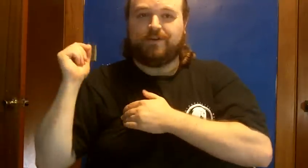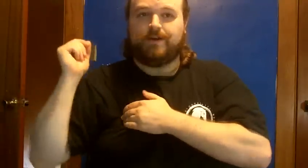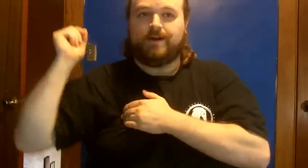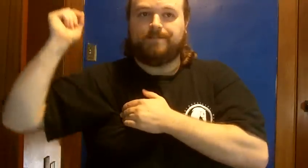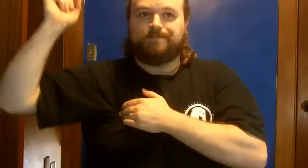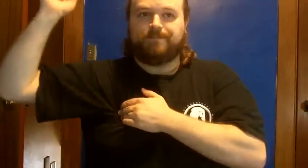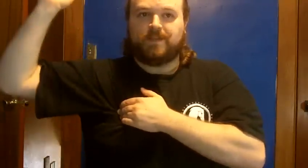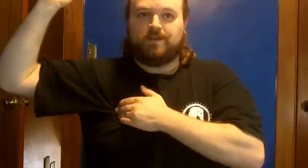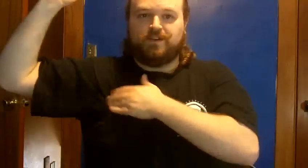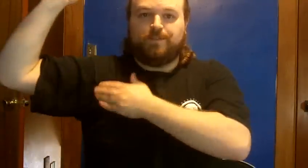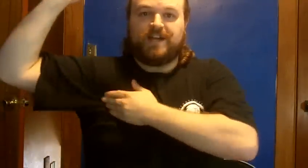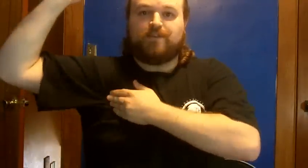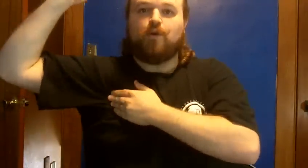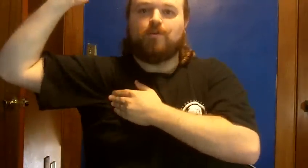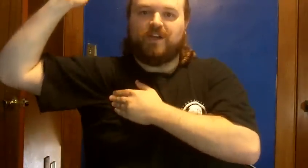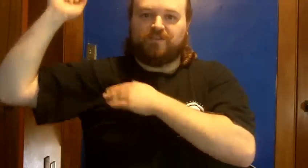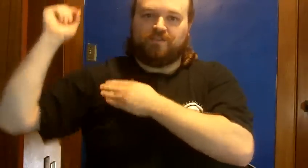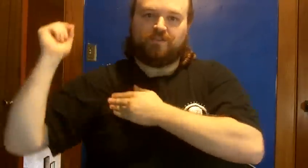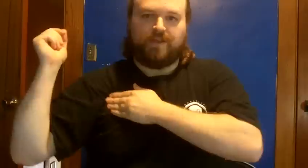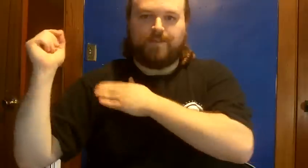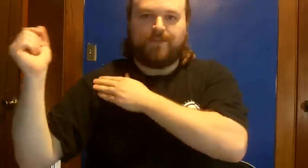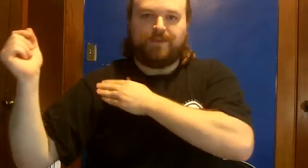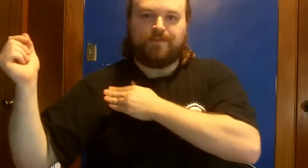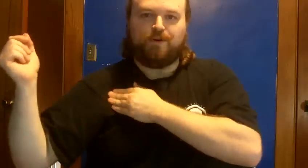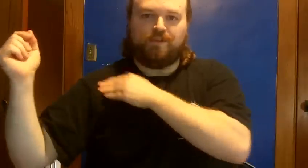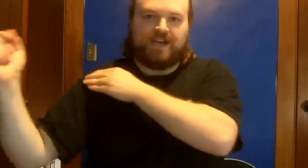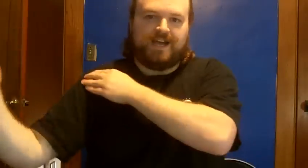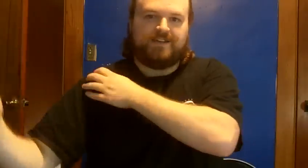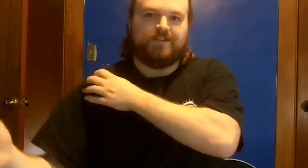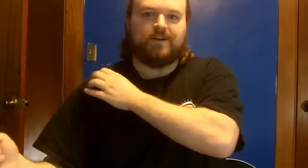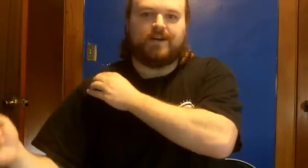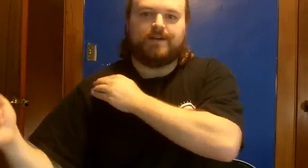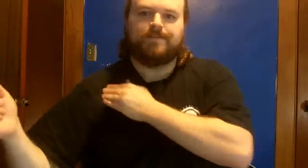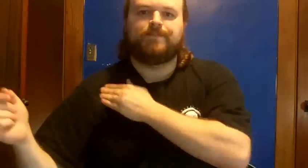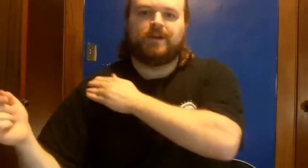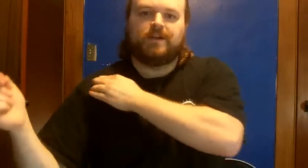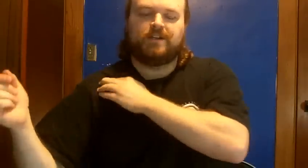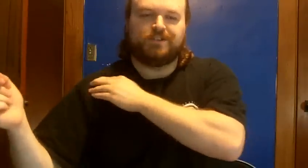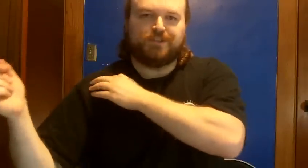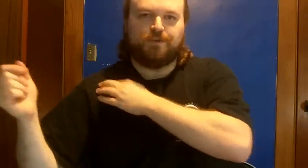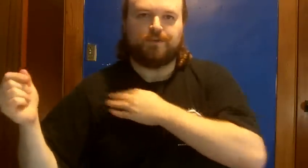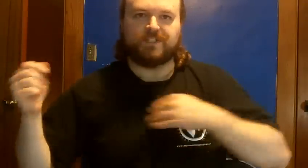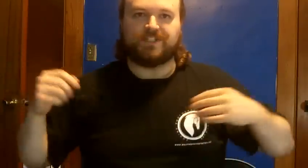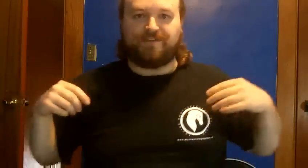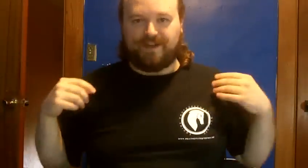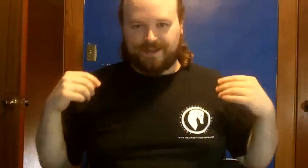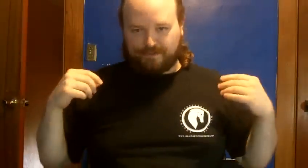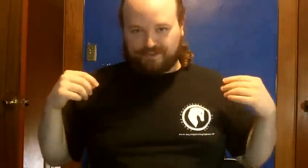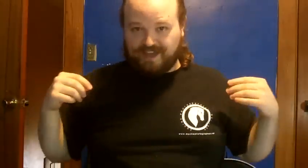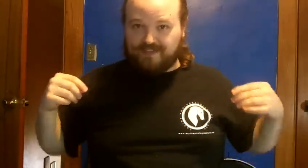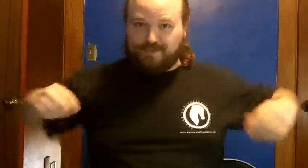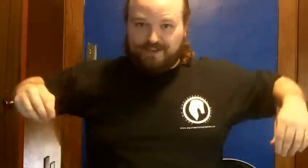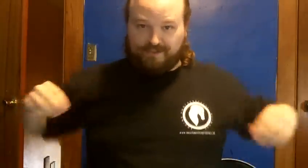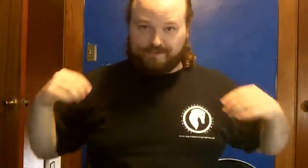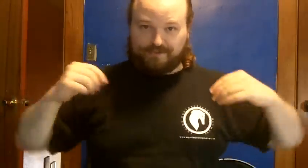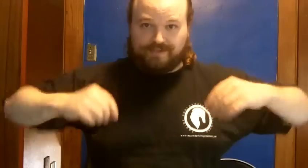your um your pectoral muscles it might be pulling on your uh your shoulder which I found that was the case because I was